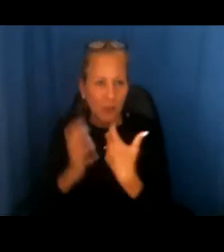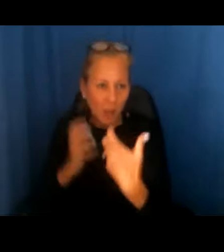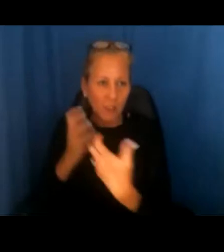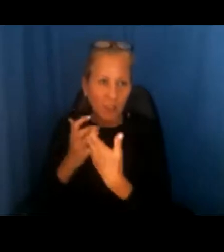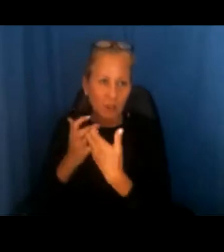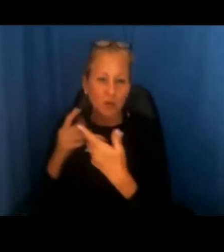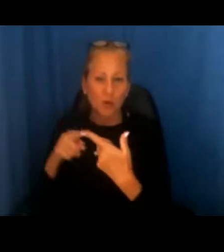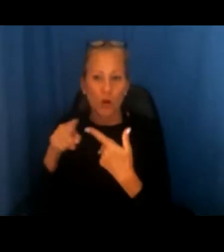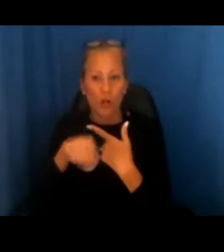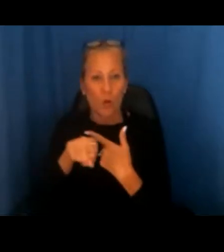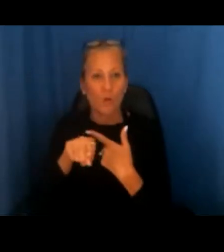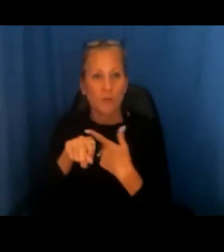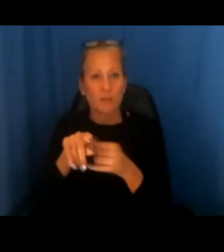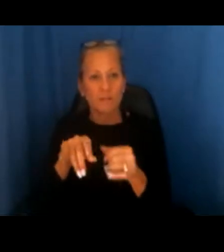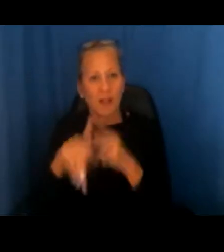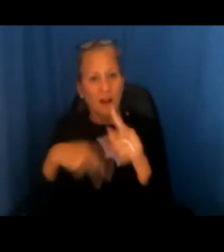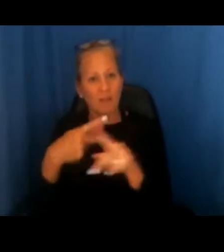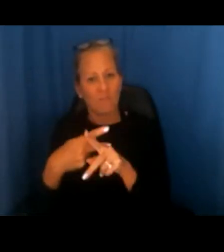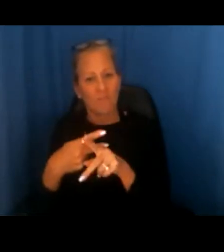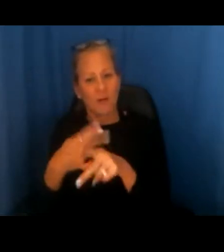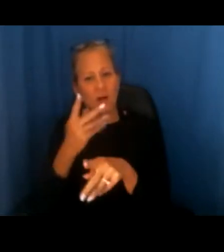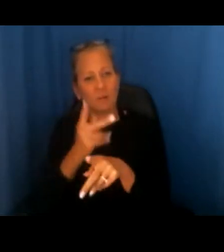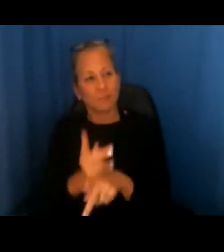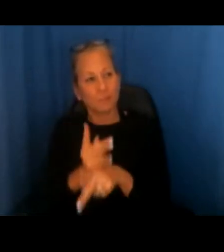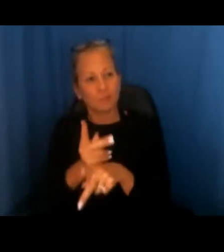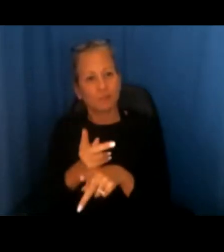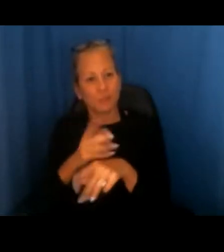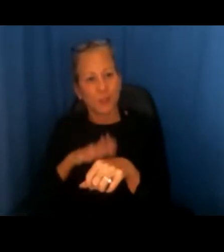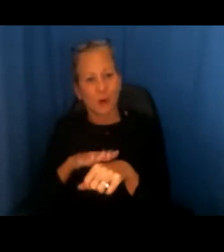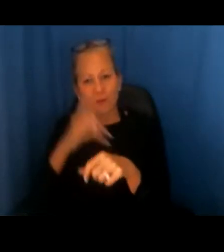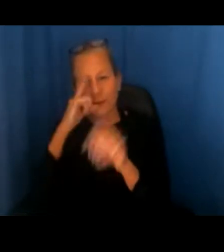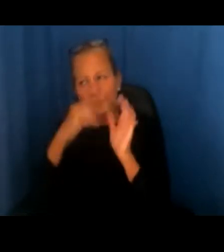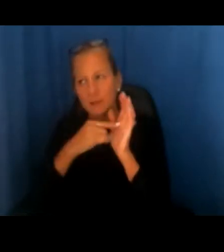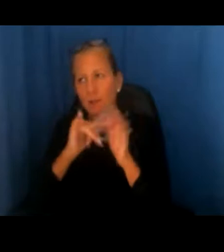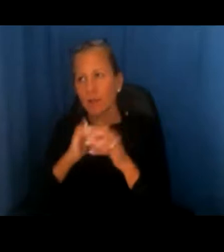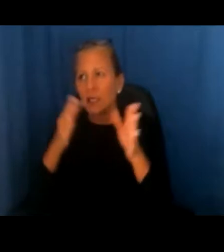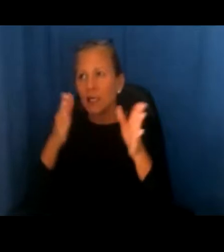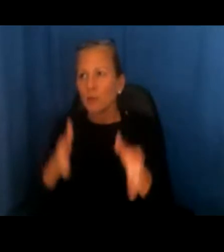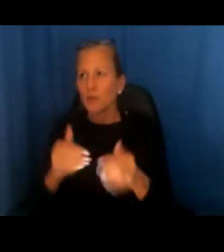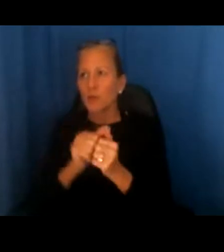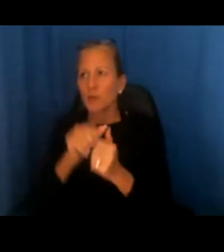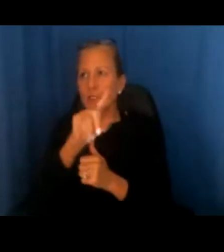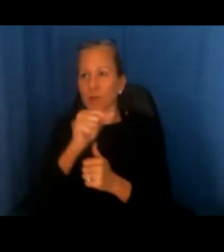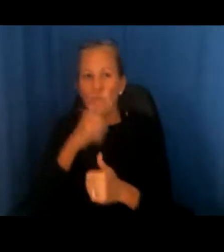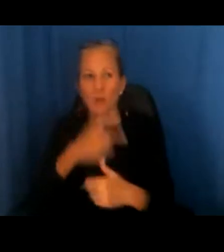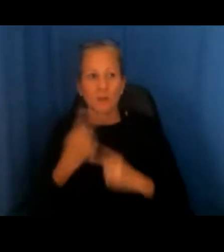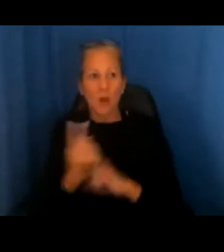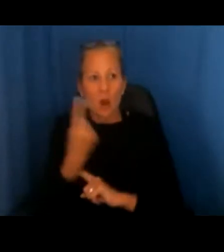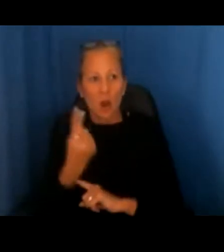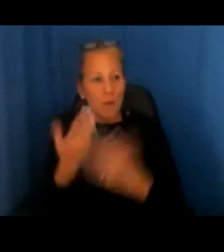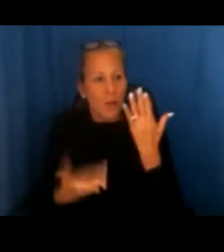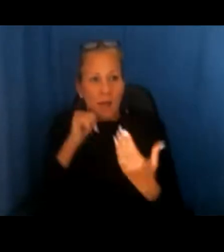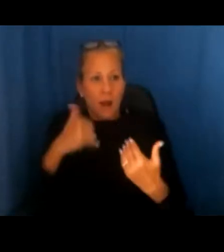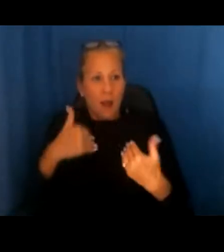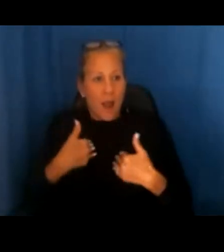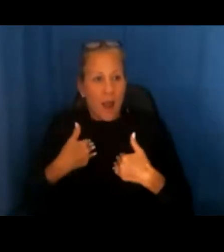to these standard precautions. For example, an individual with disability who lives alone may not